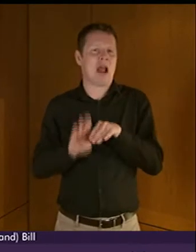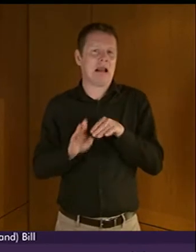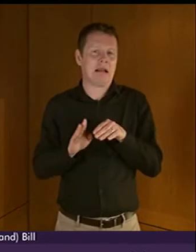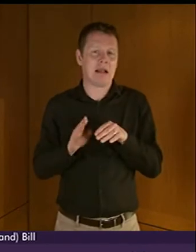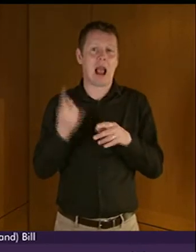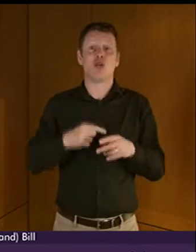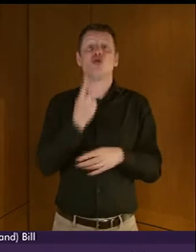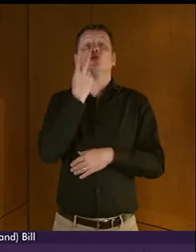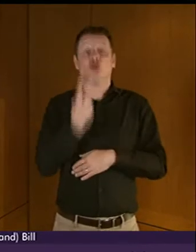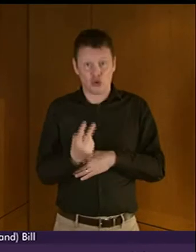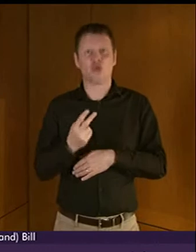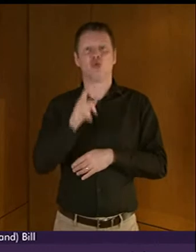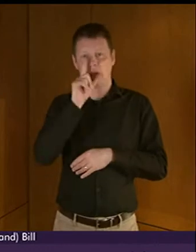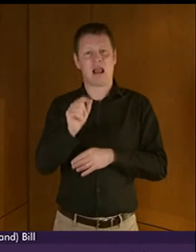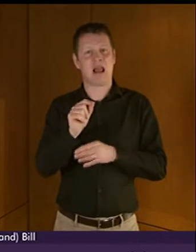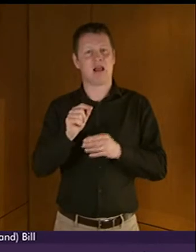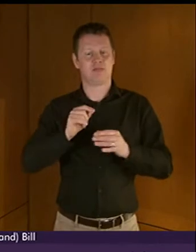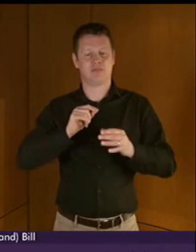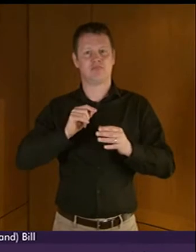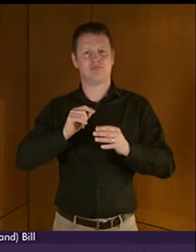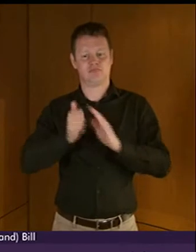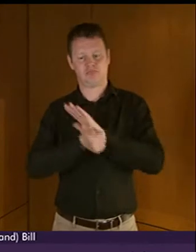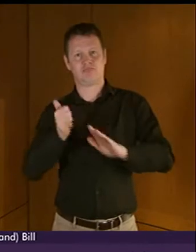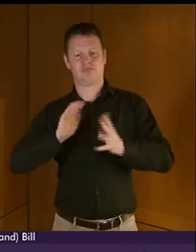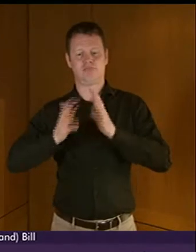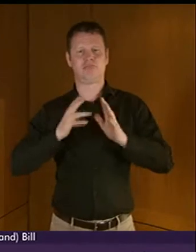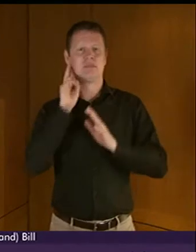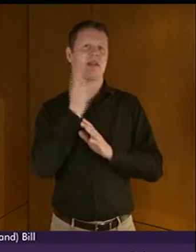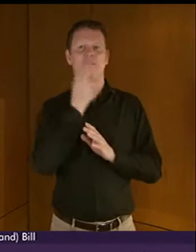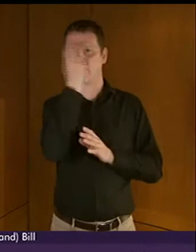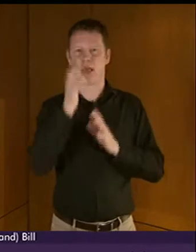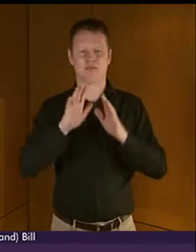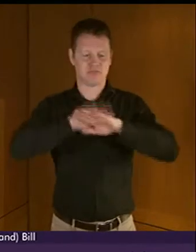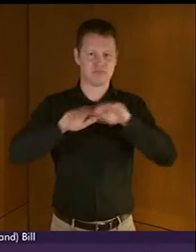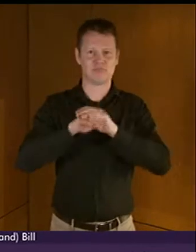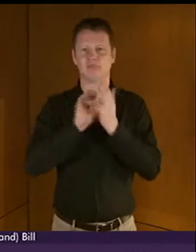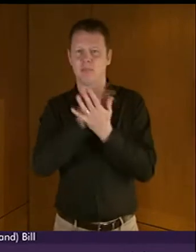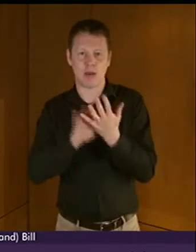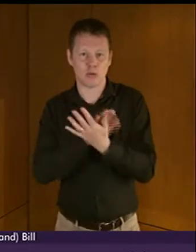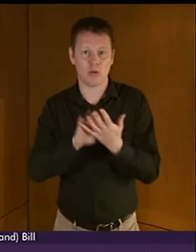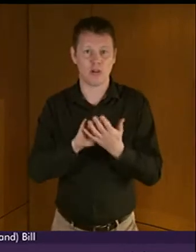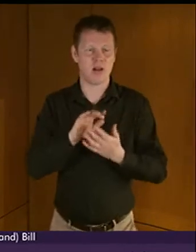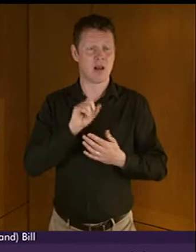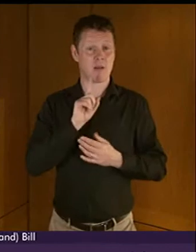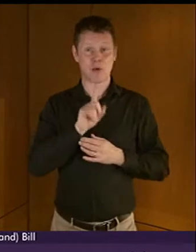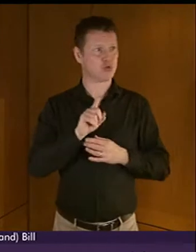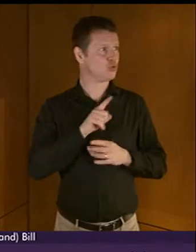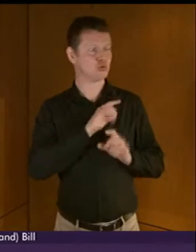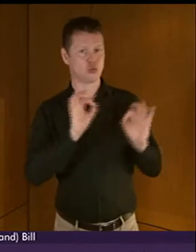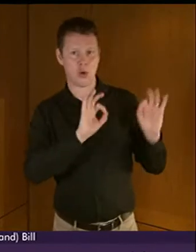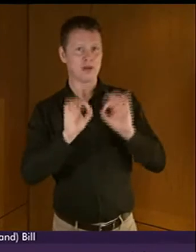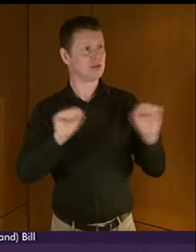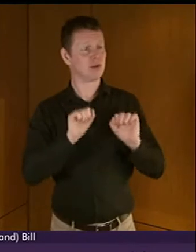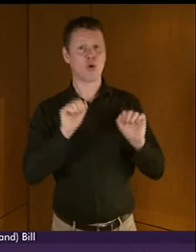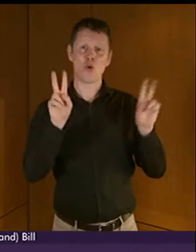3 interpreting. Now, I just wonder, nobody has so far quoted the Nordic countries, which is common in our